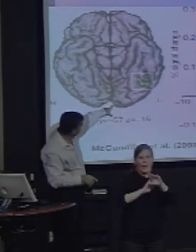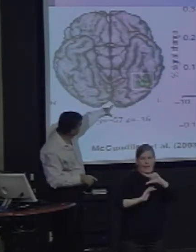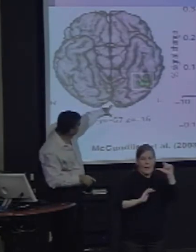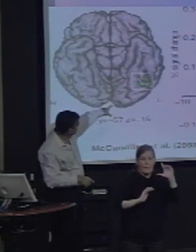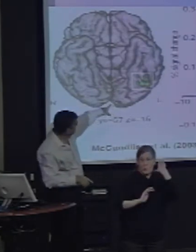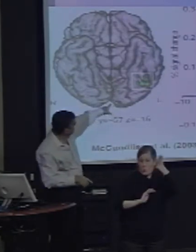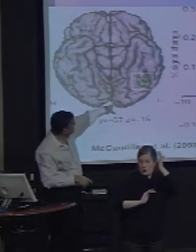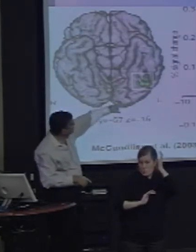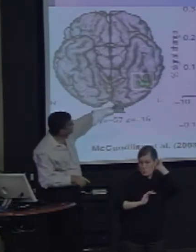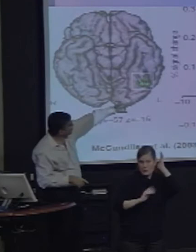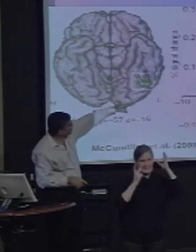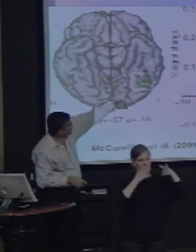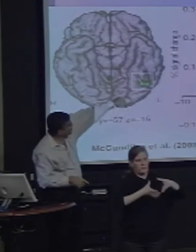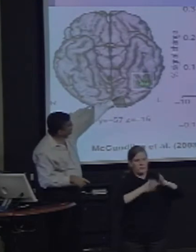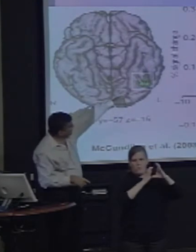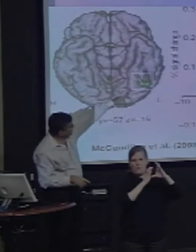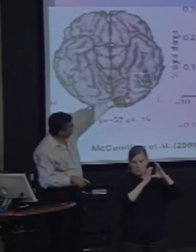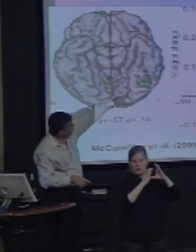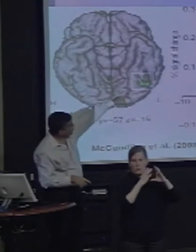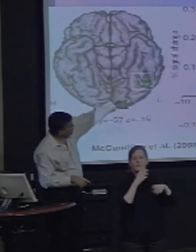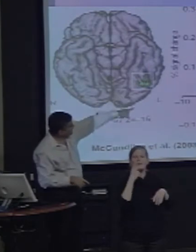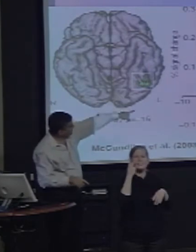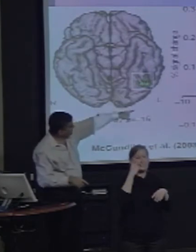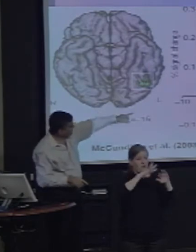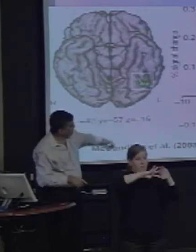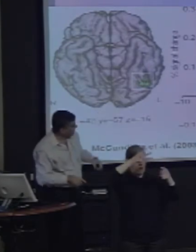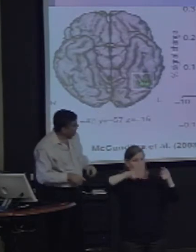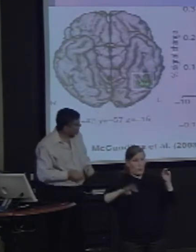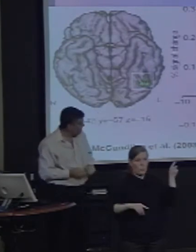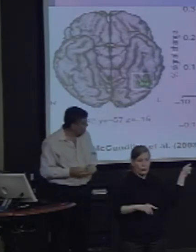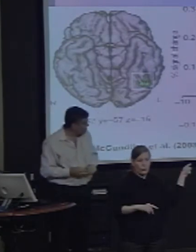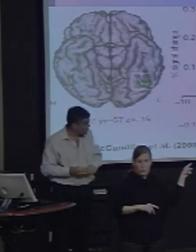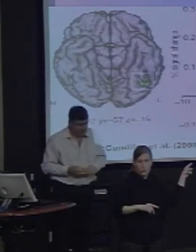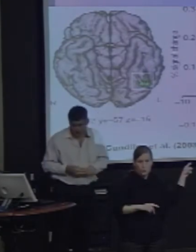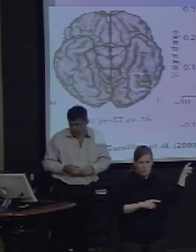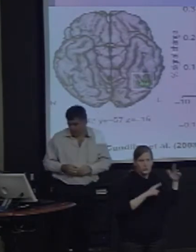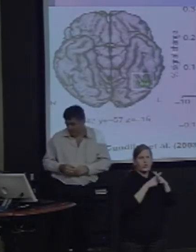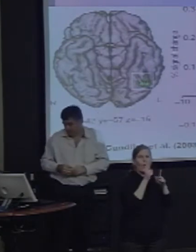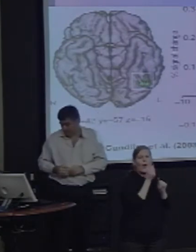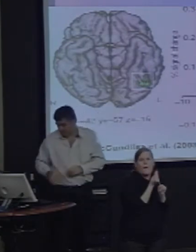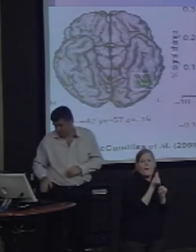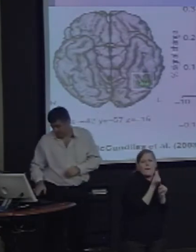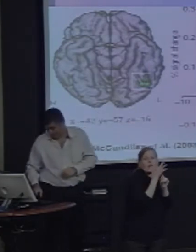you get a selective response to words. Here are words relative to consonant strings.